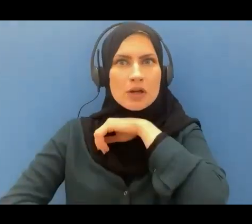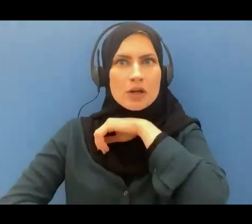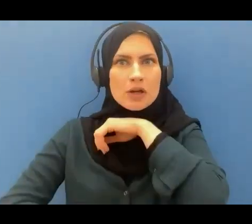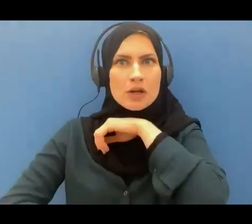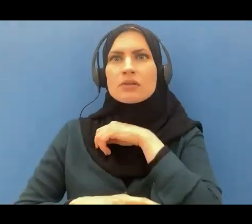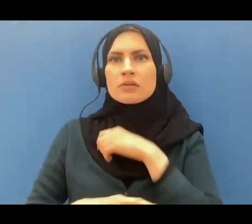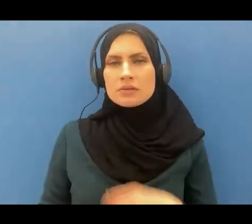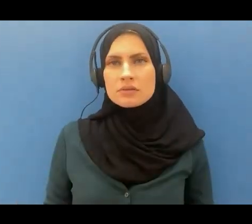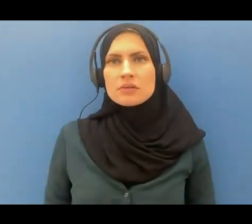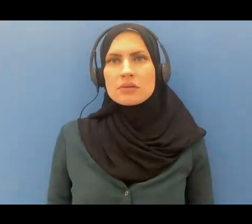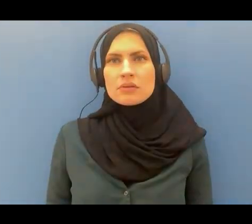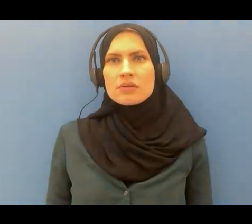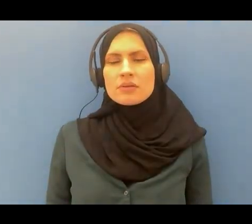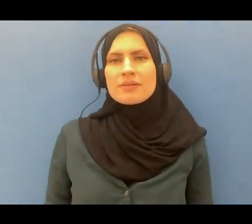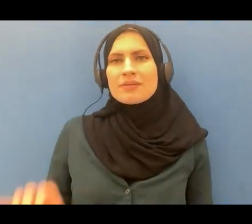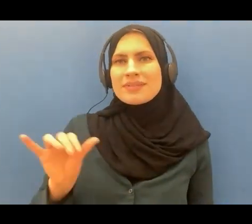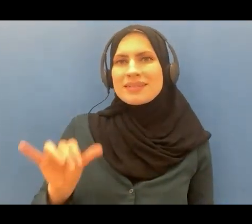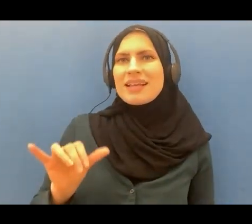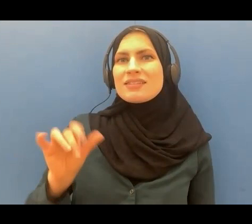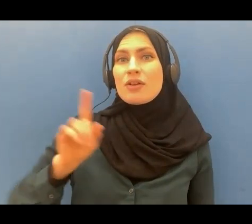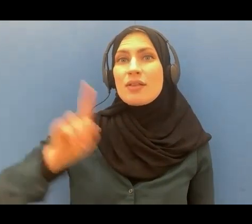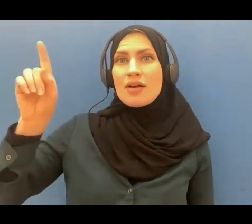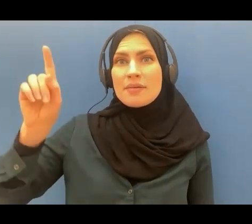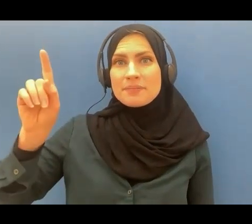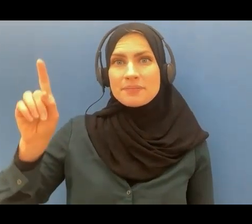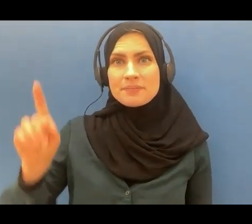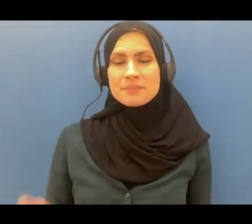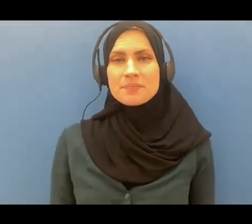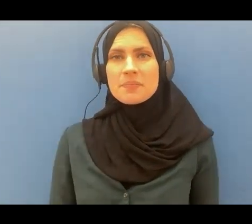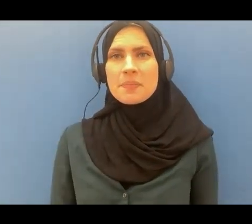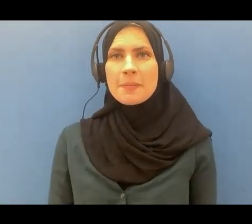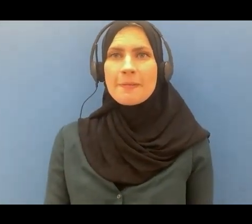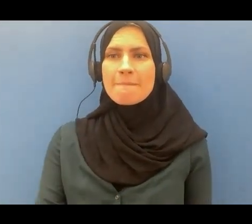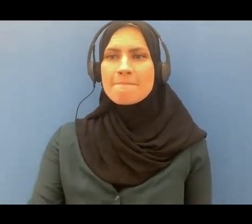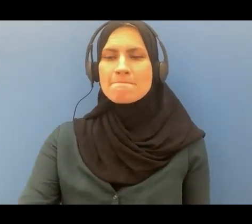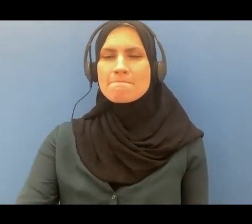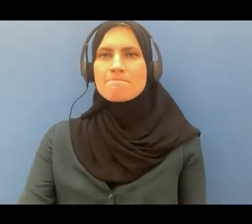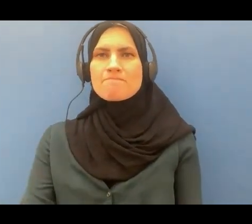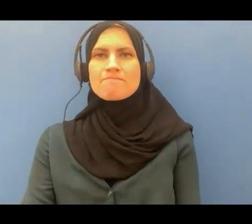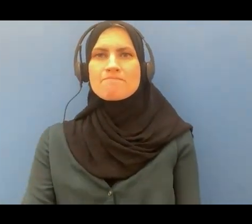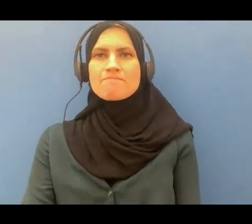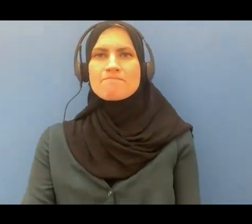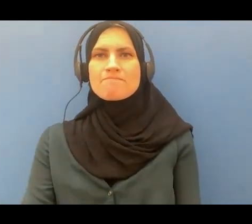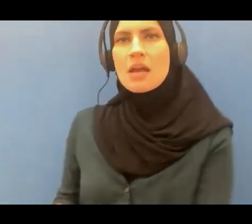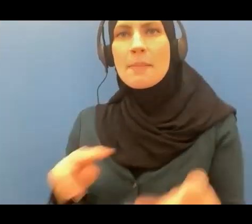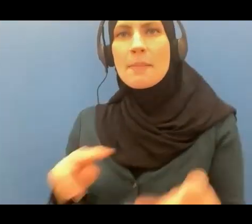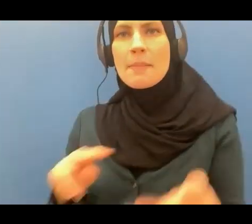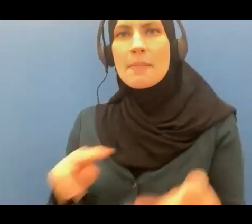Allah is not someone that you take lightly with this description